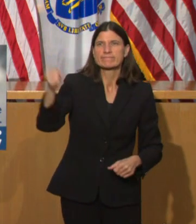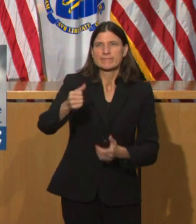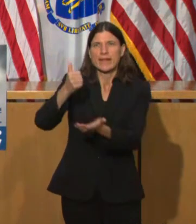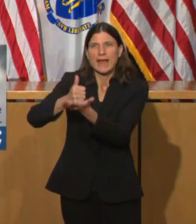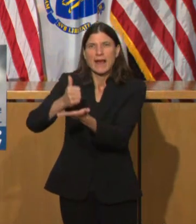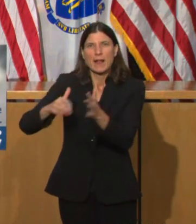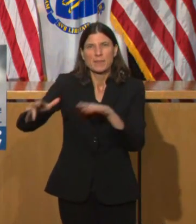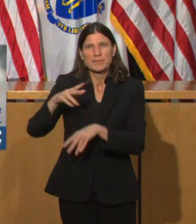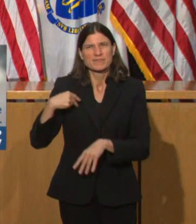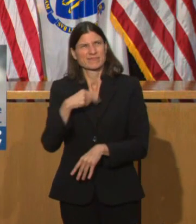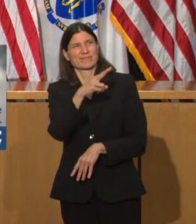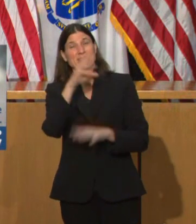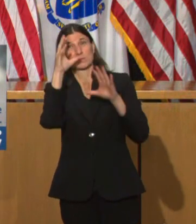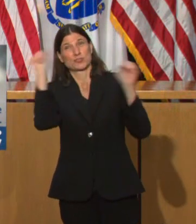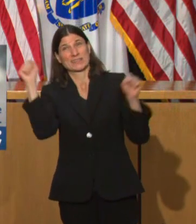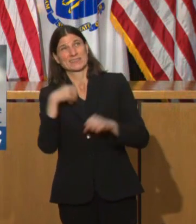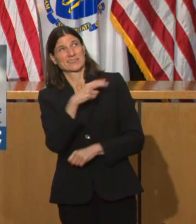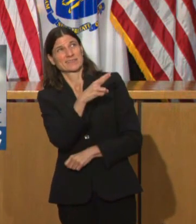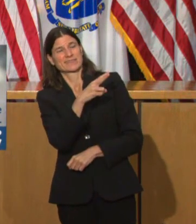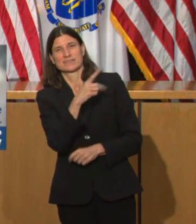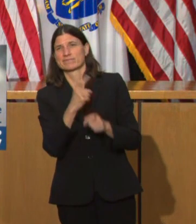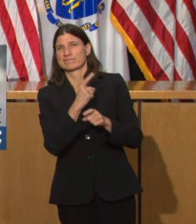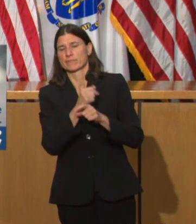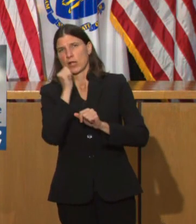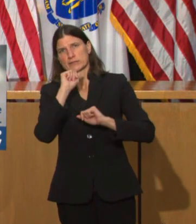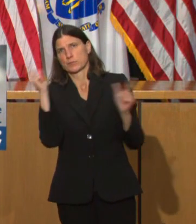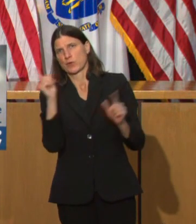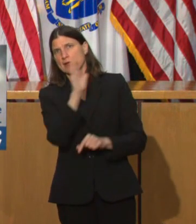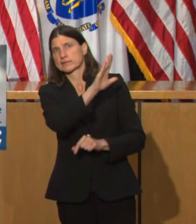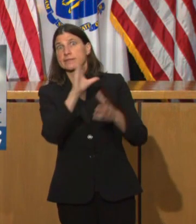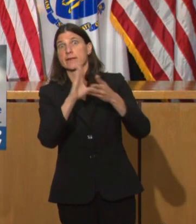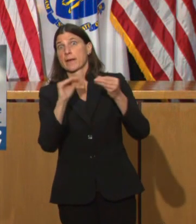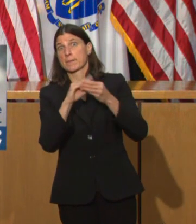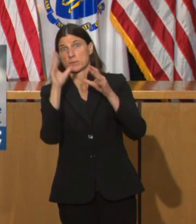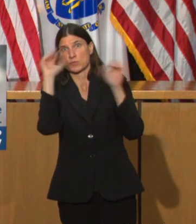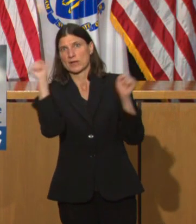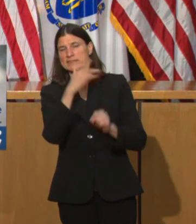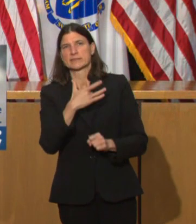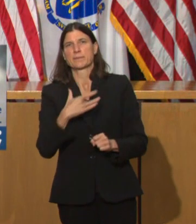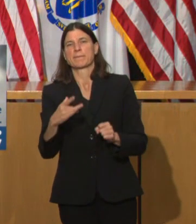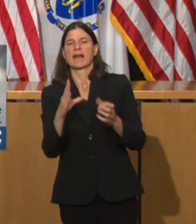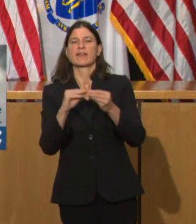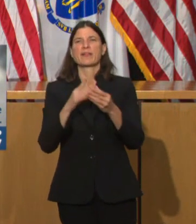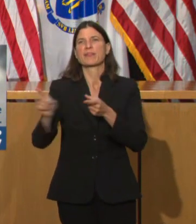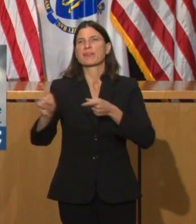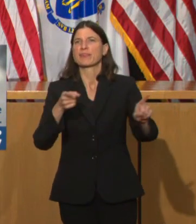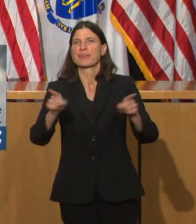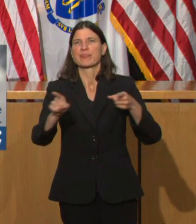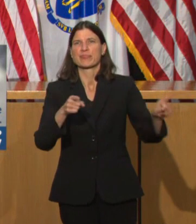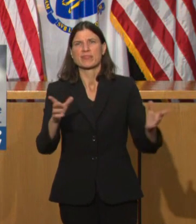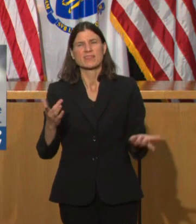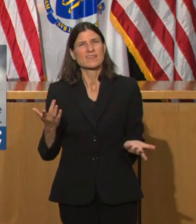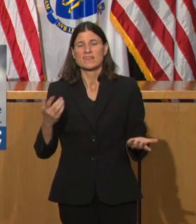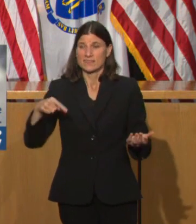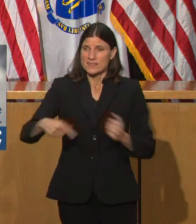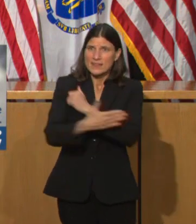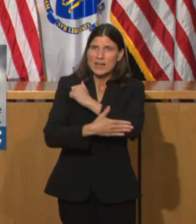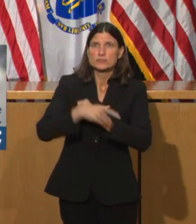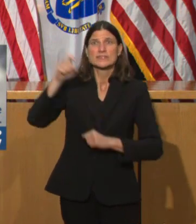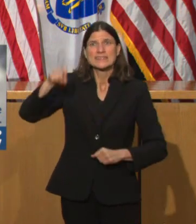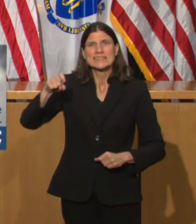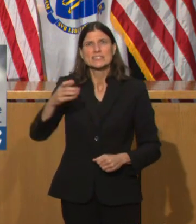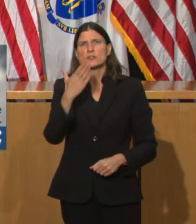DURING THESE PAST SEVERAL WEEKS WHEN THE COUNTRY NEEDED COMPASSION AND LEADERSHIP THE MOST, IT WAS SIMPLY NOWHERE TO BE FOUND.